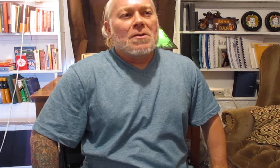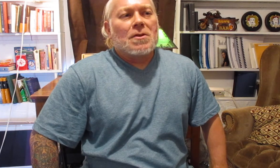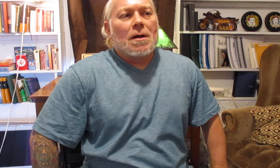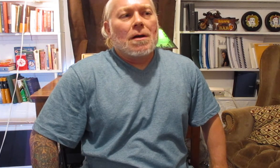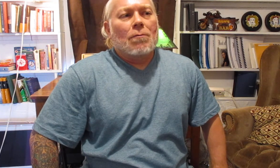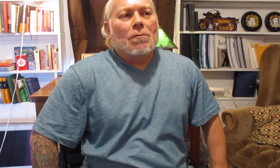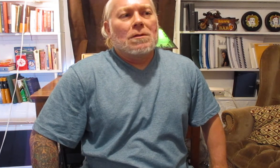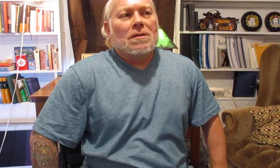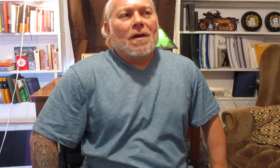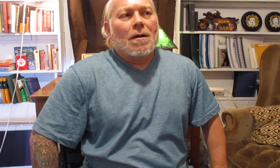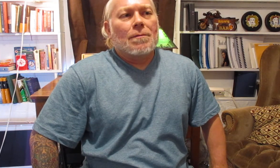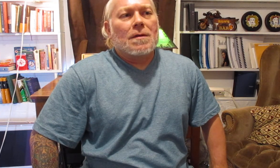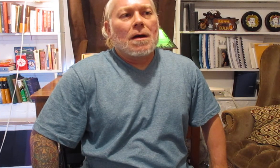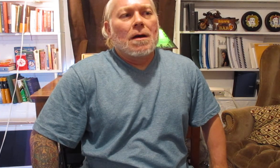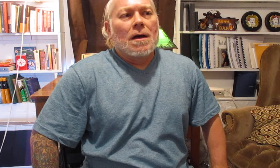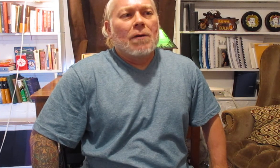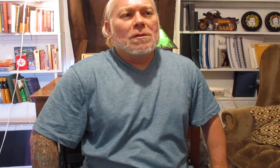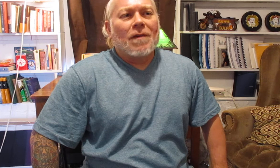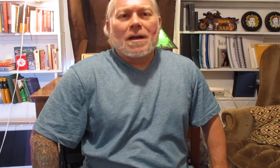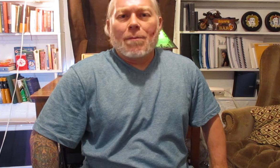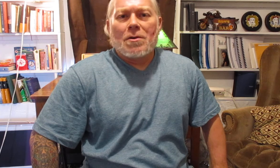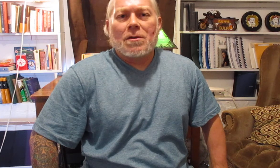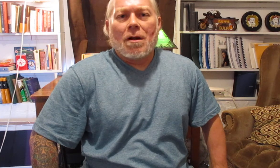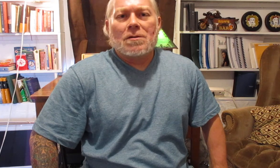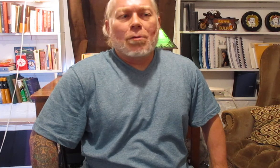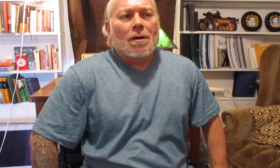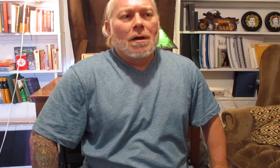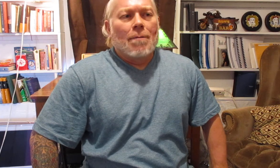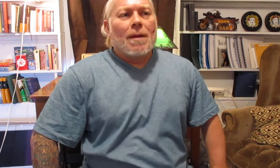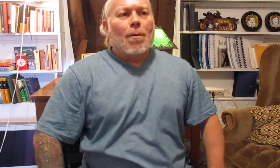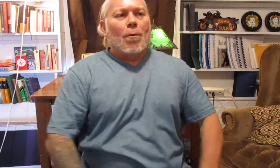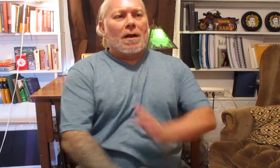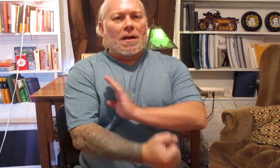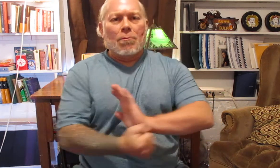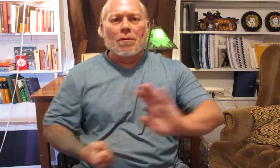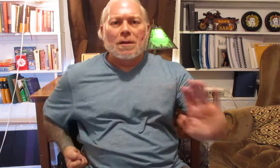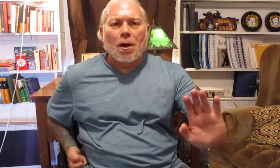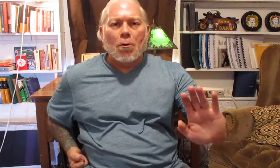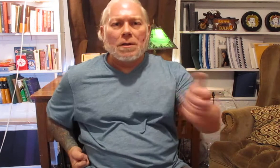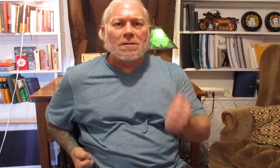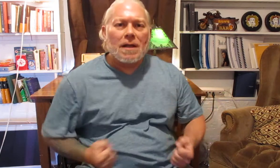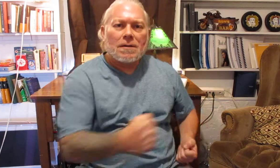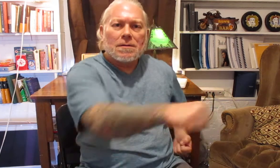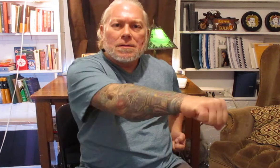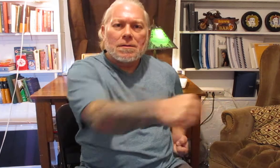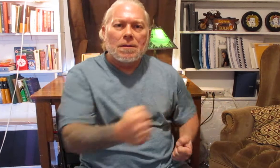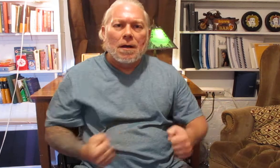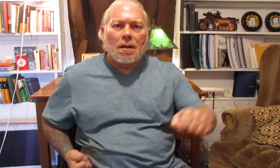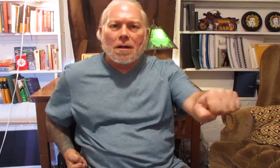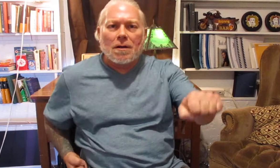Chun when it was developed uh it was fighting martial arts where people were getting really low in the stances a lot of kung